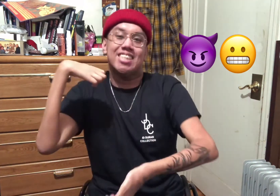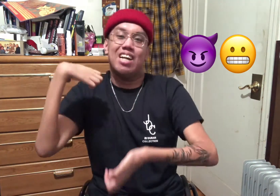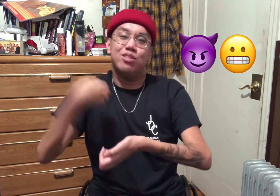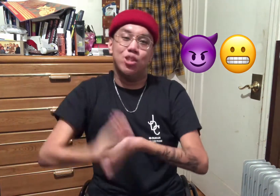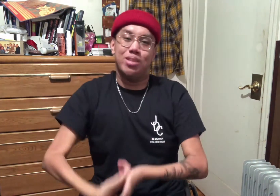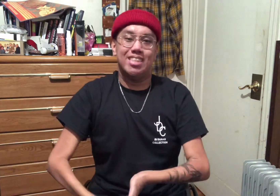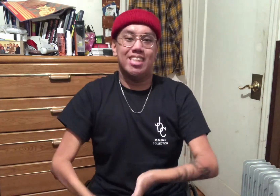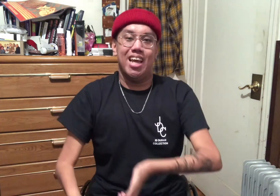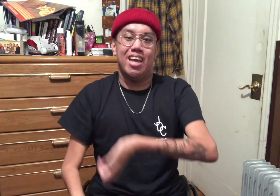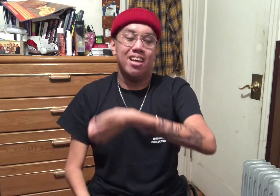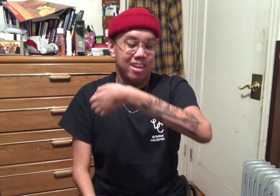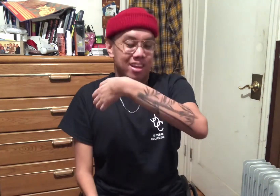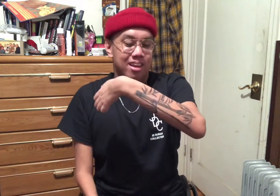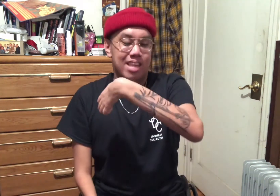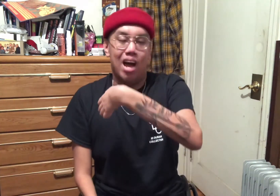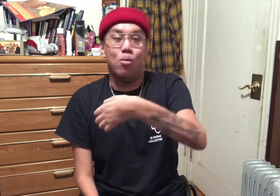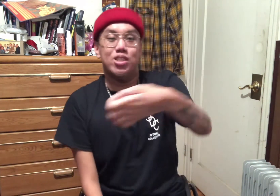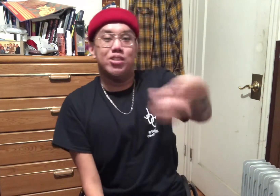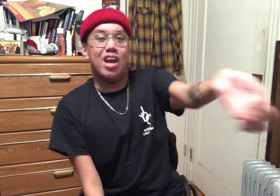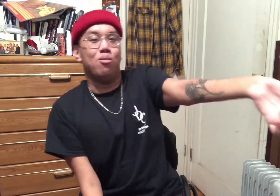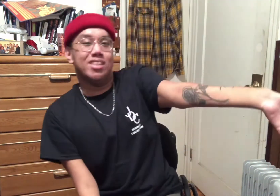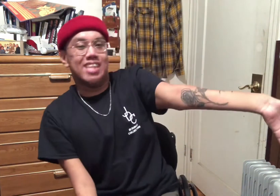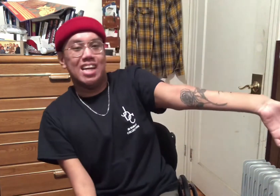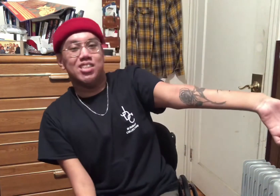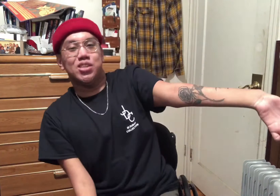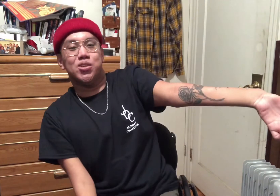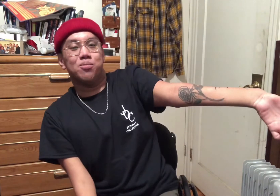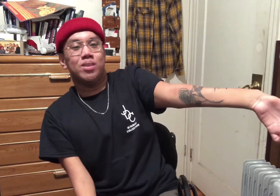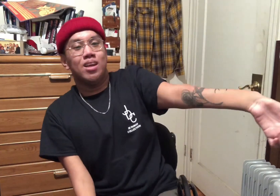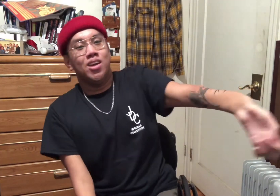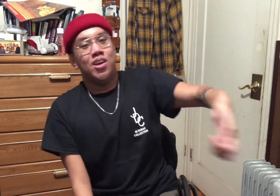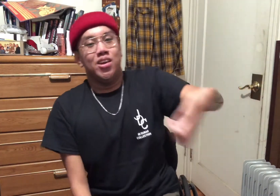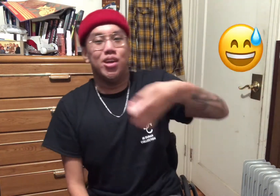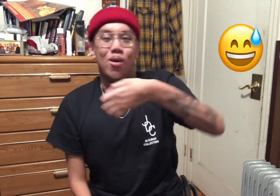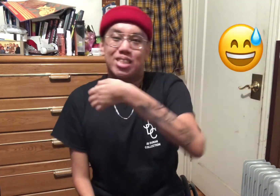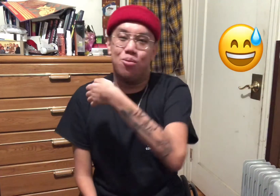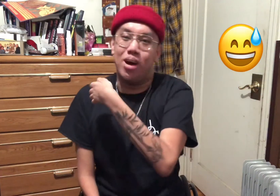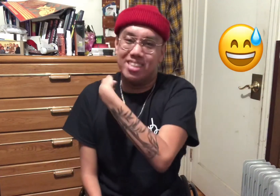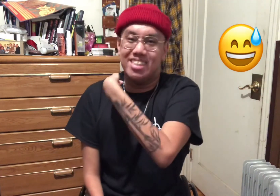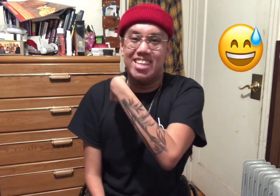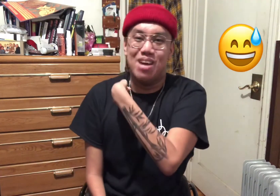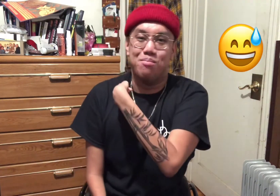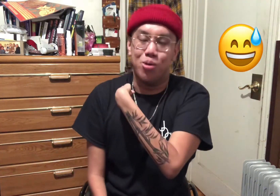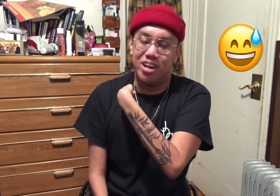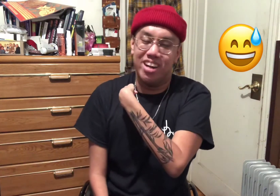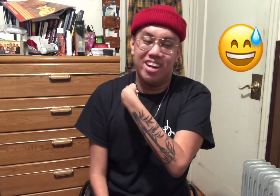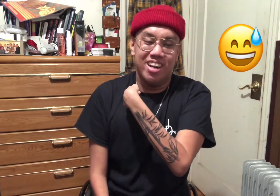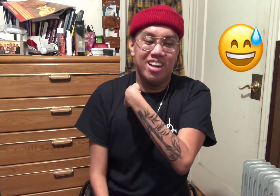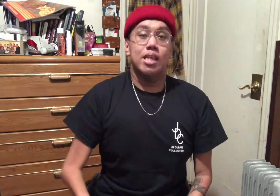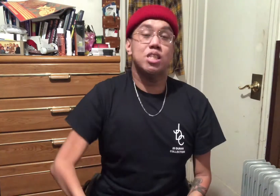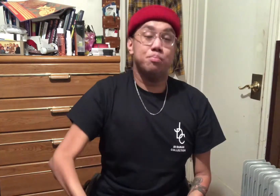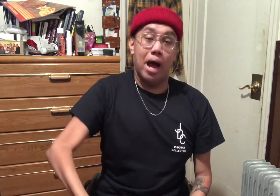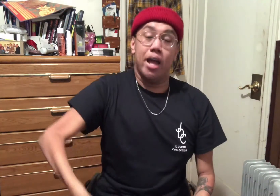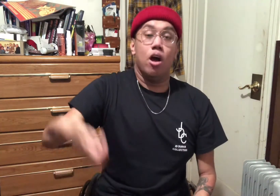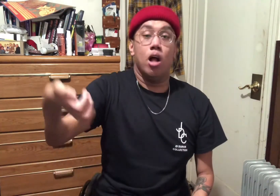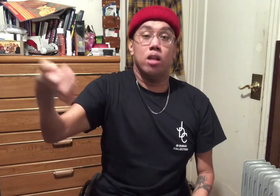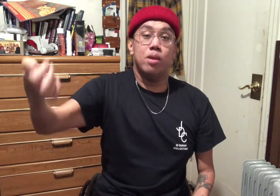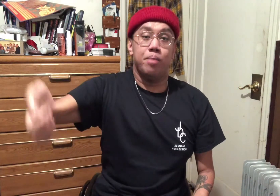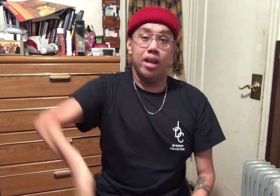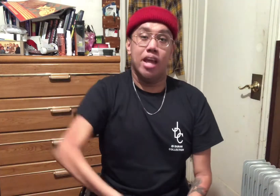kind of true what they say, that once you get one tattoo, you're going to want to get more, despite all of the pain that